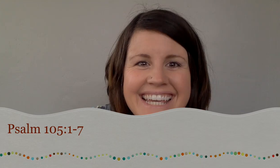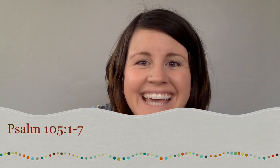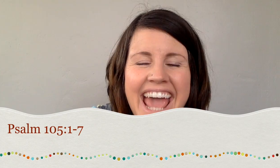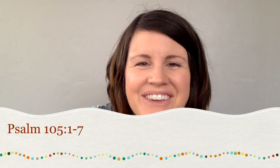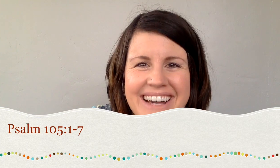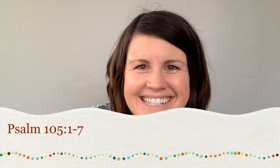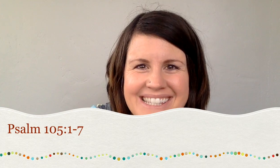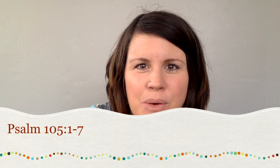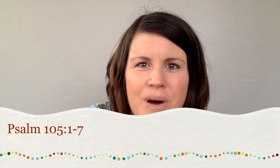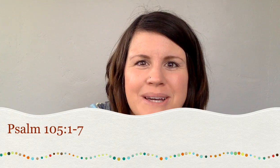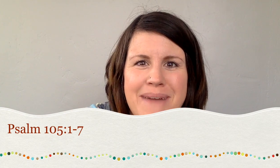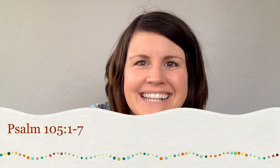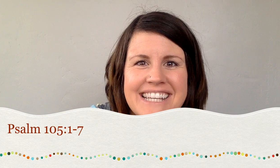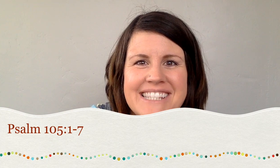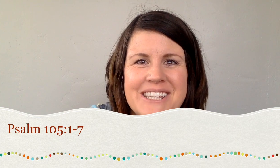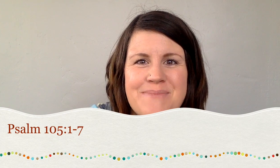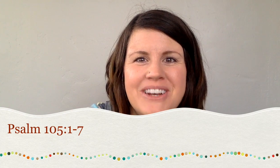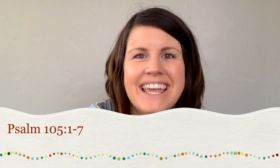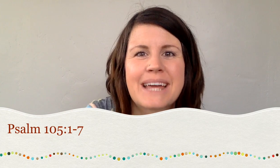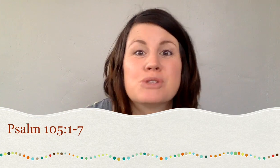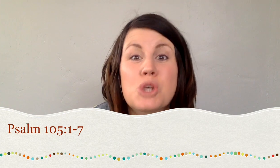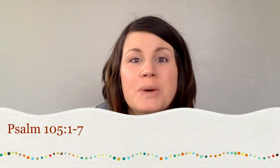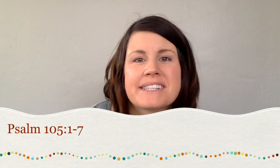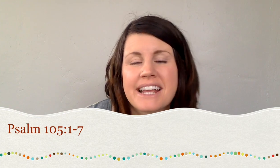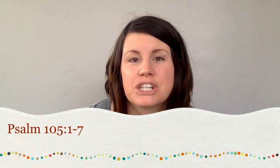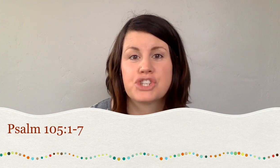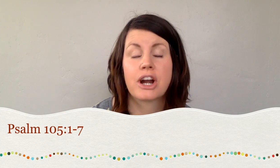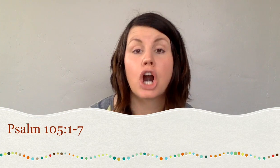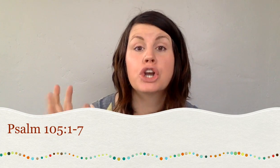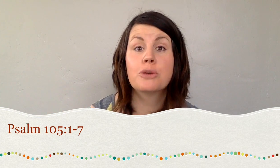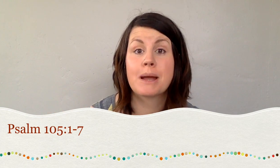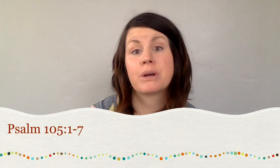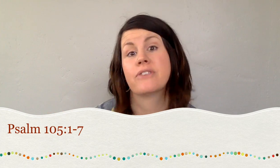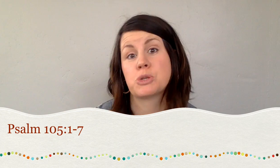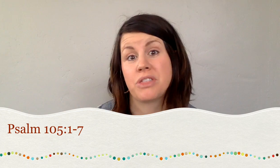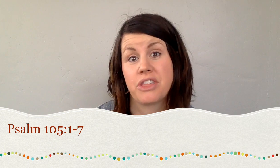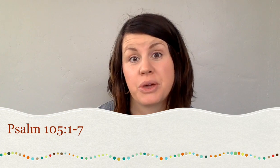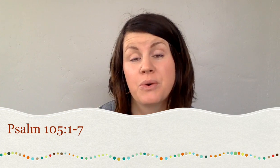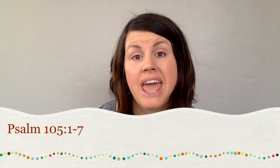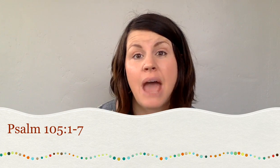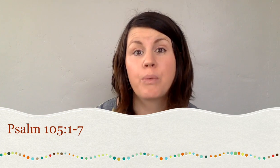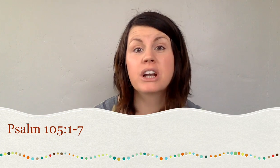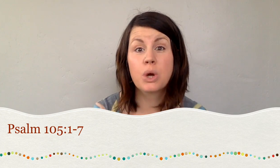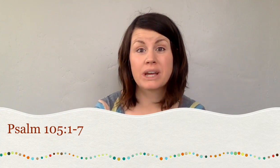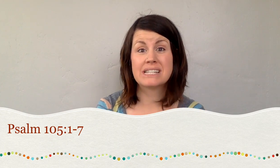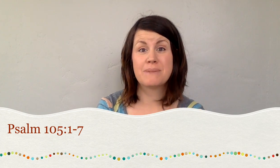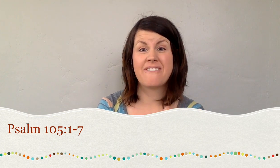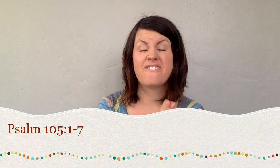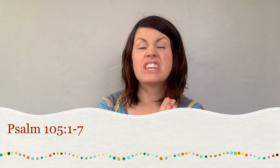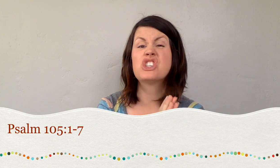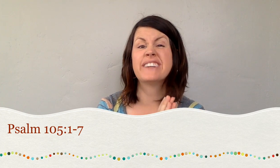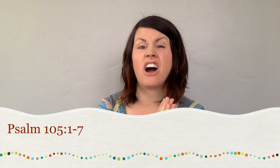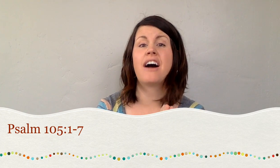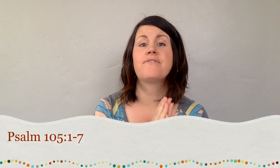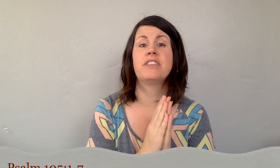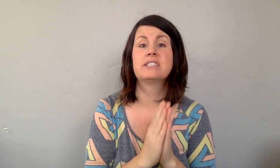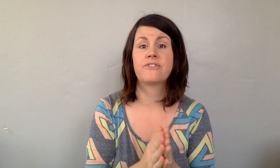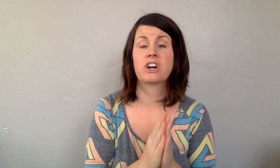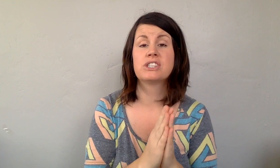Hey you guys, welcome back to Kids Community. I'm so excited to share our new memory verse with you and we are going to be finishing off this verse